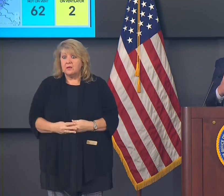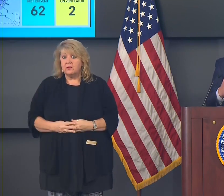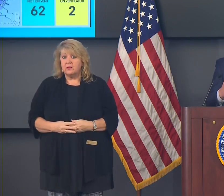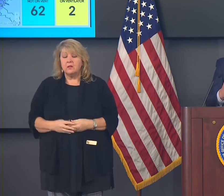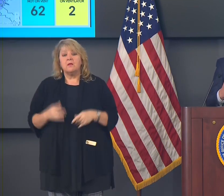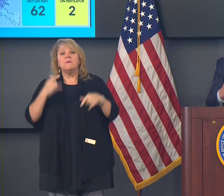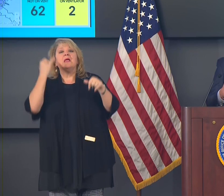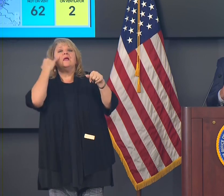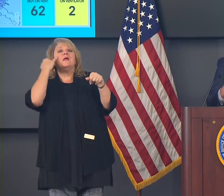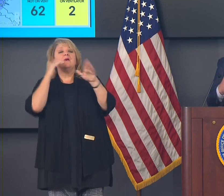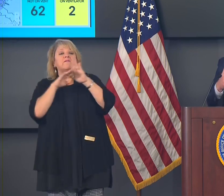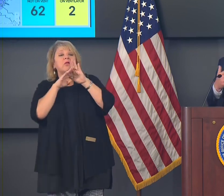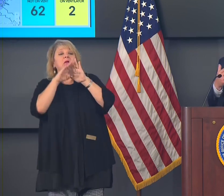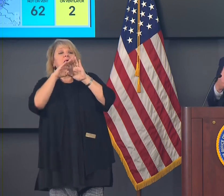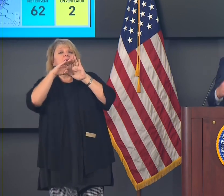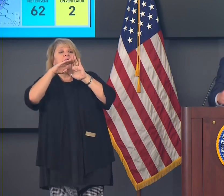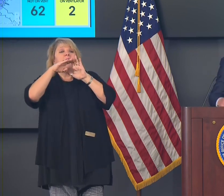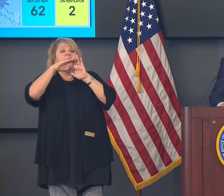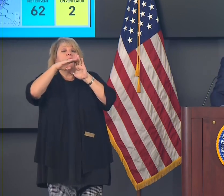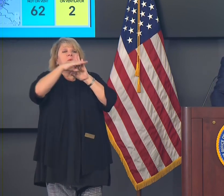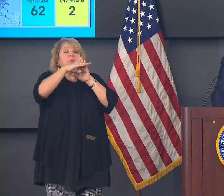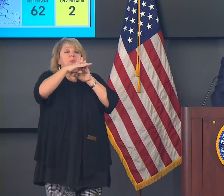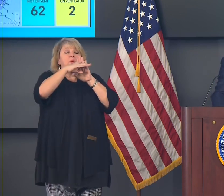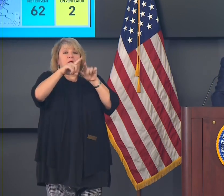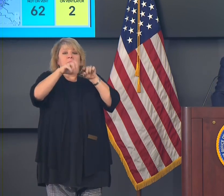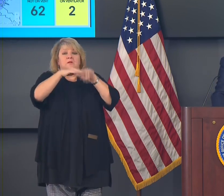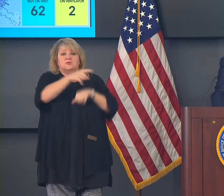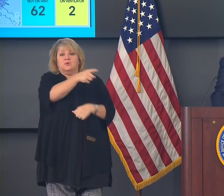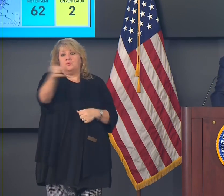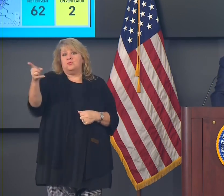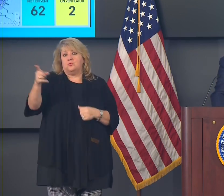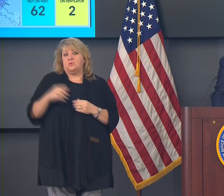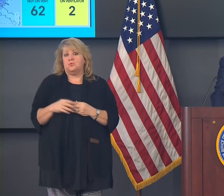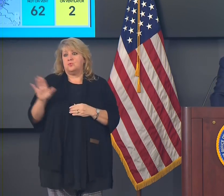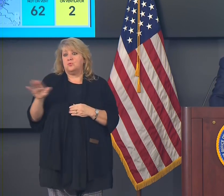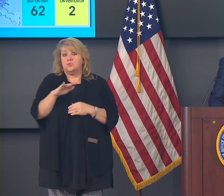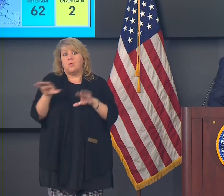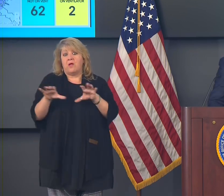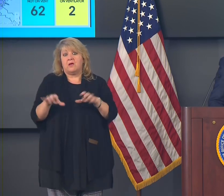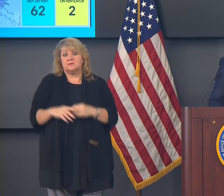does in response to this announcement today.